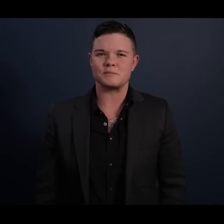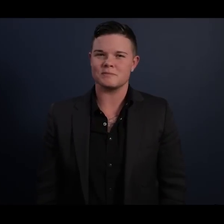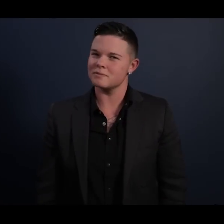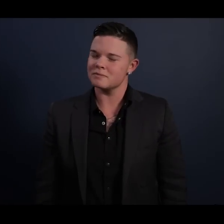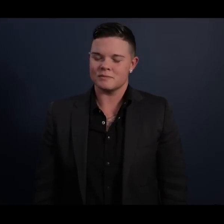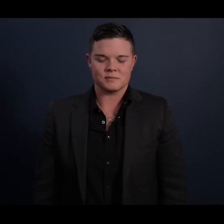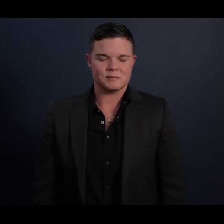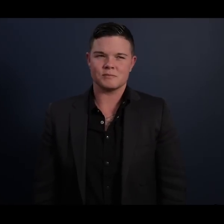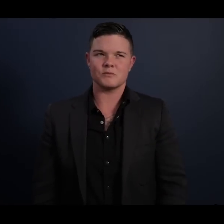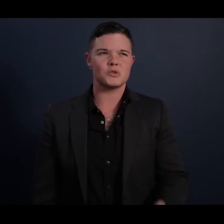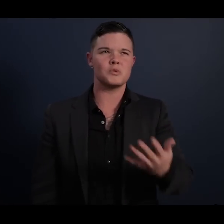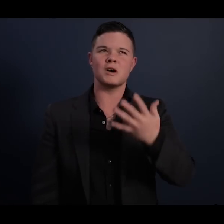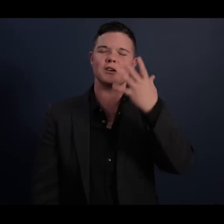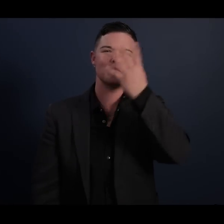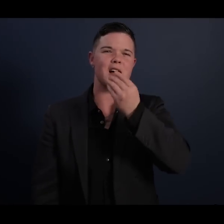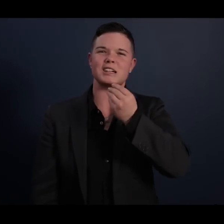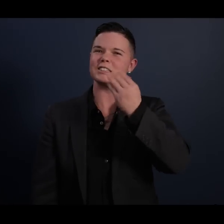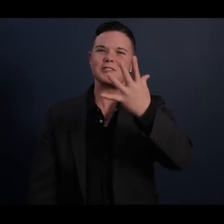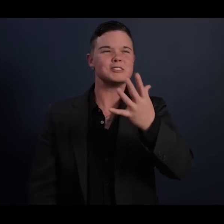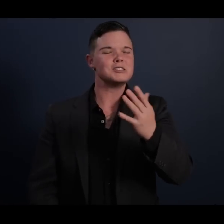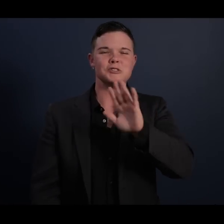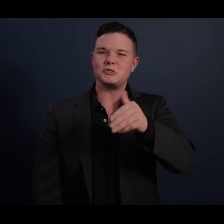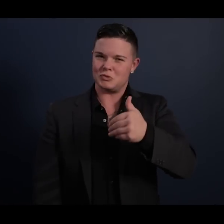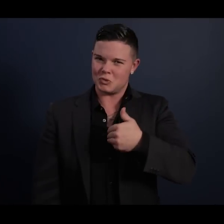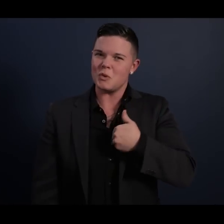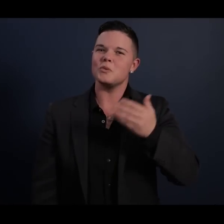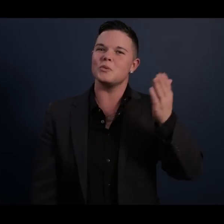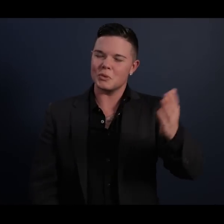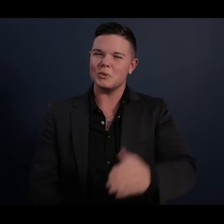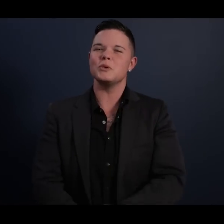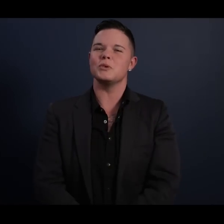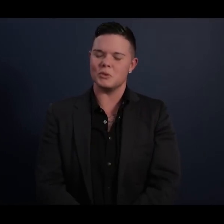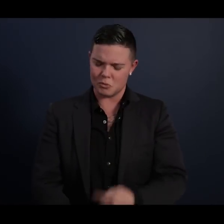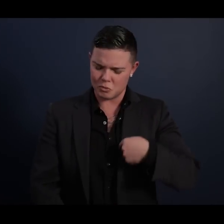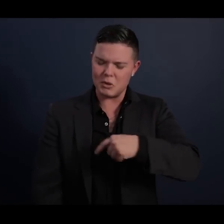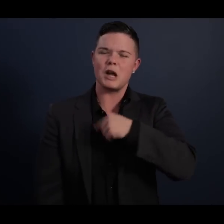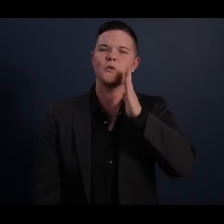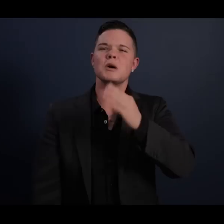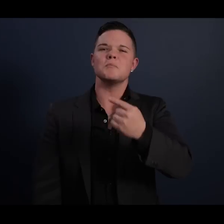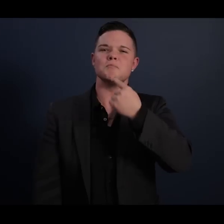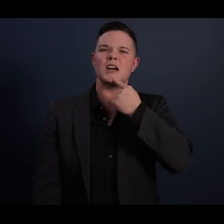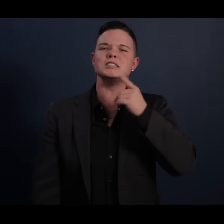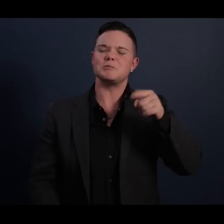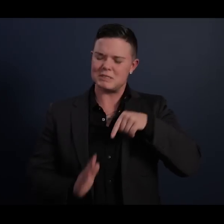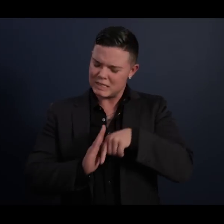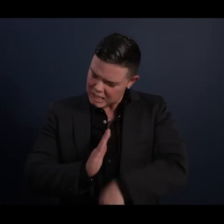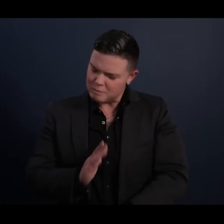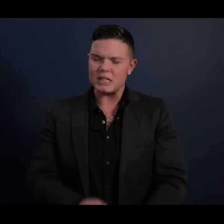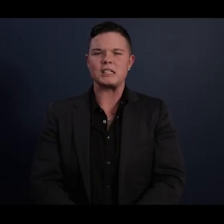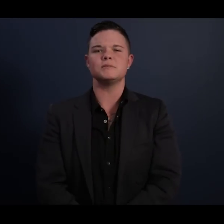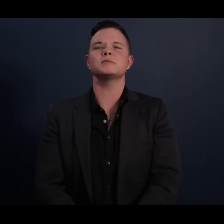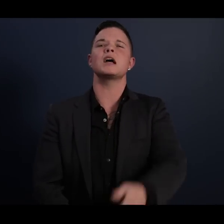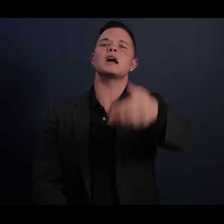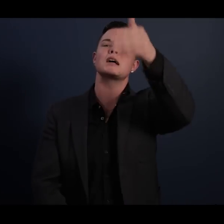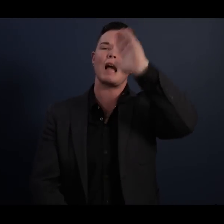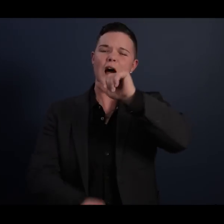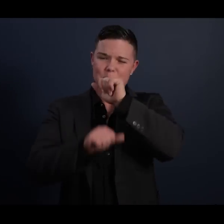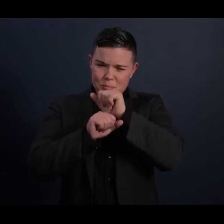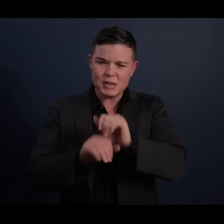What a magnificent soul it was. We will miss him deeply. May God bless the memory of